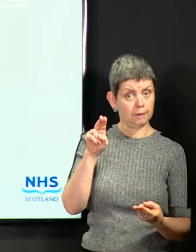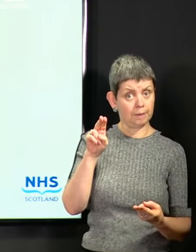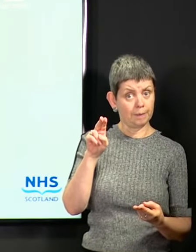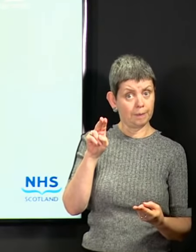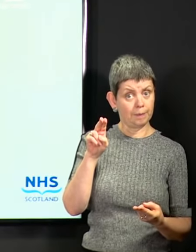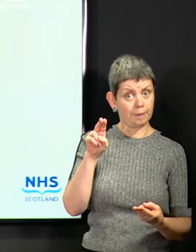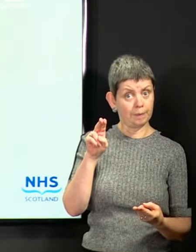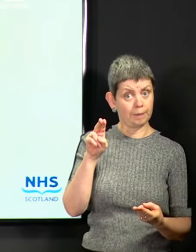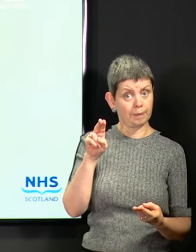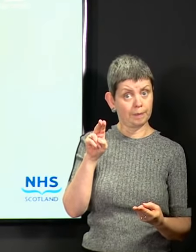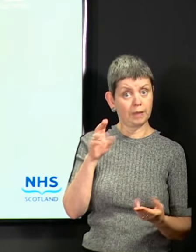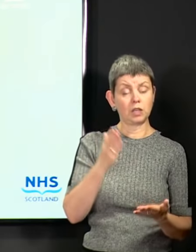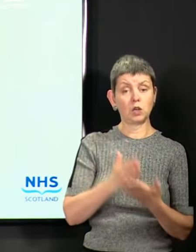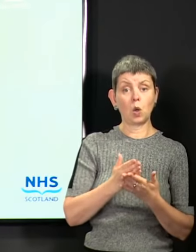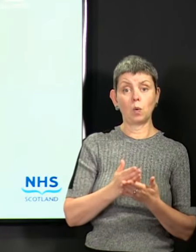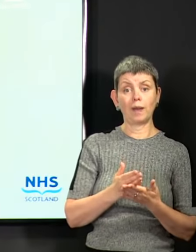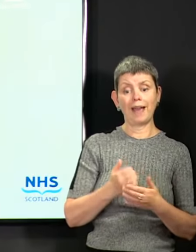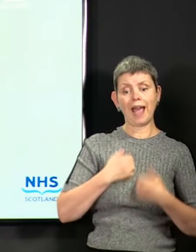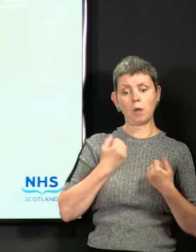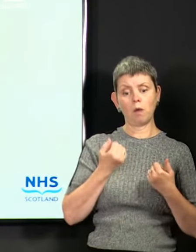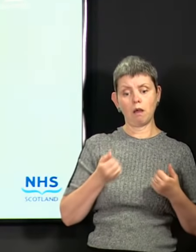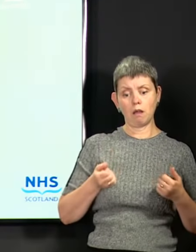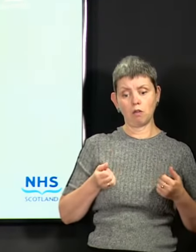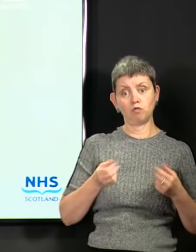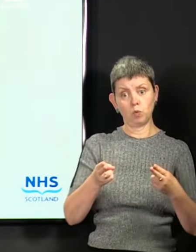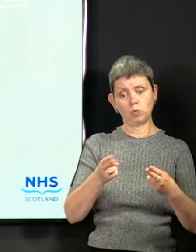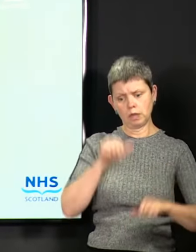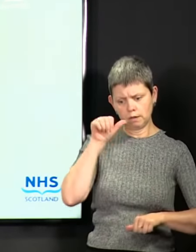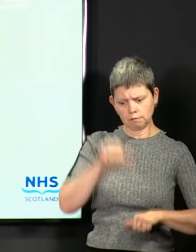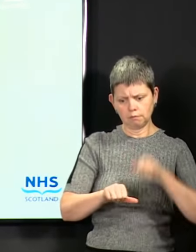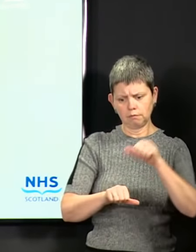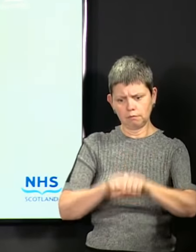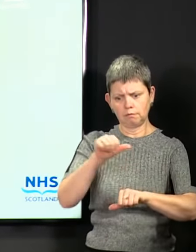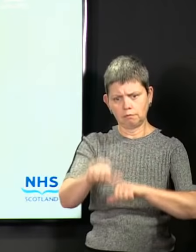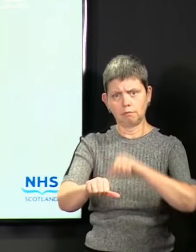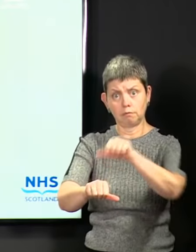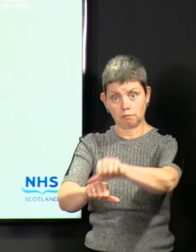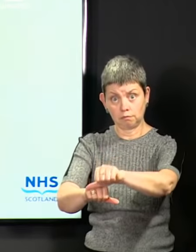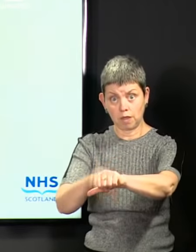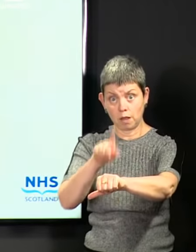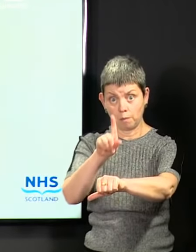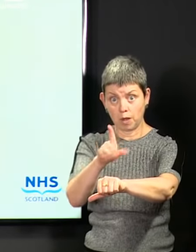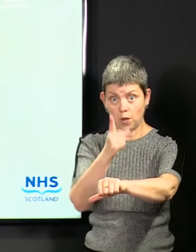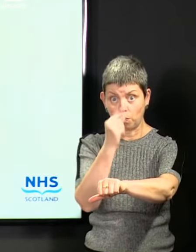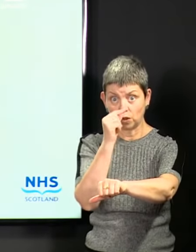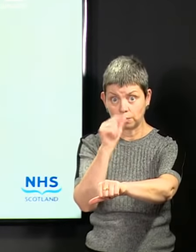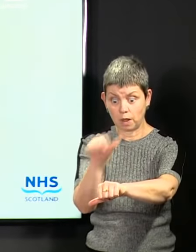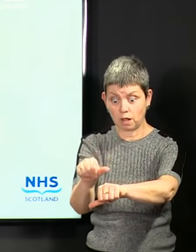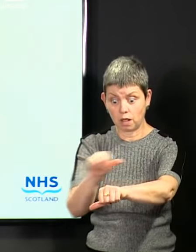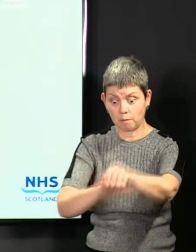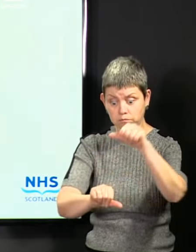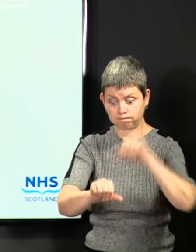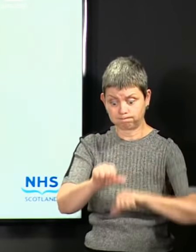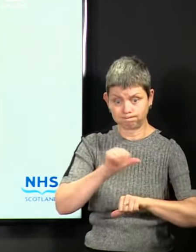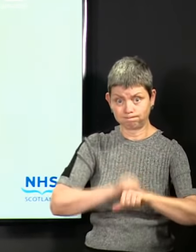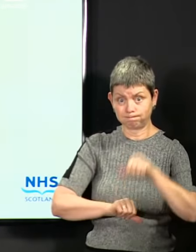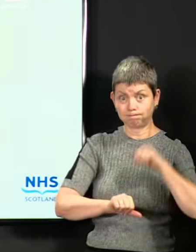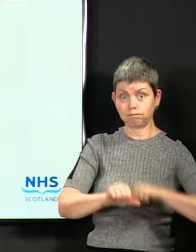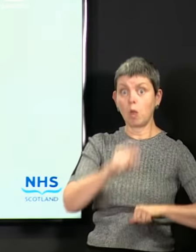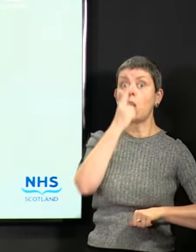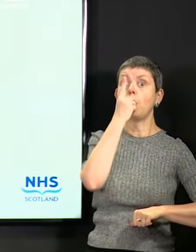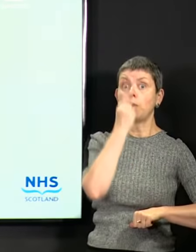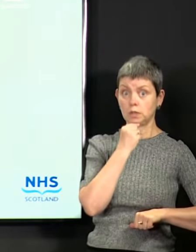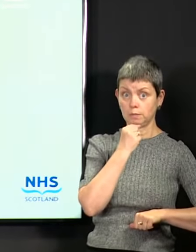there is progression through the route map, I'm a bit loathe to say it, but there's also a reverse gear in the route map. So the advisers could potentially